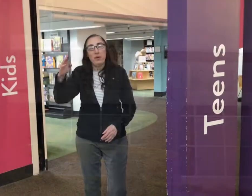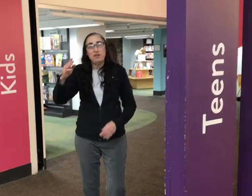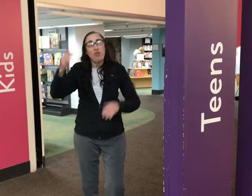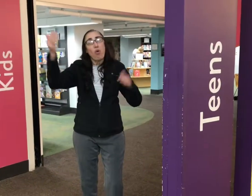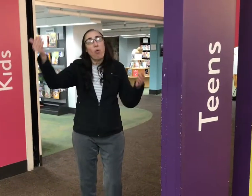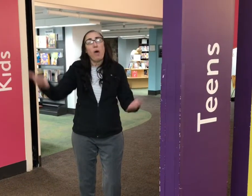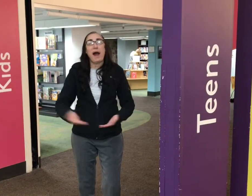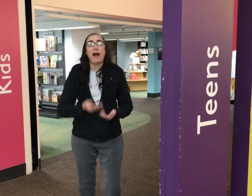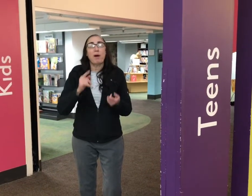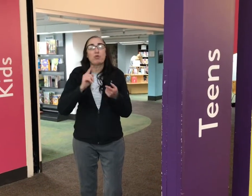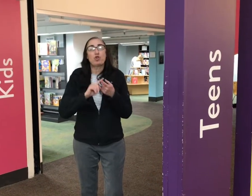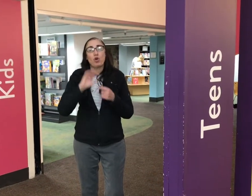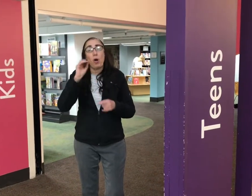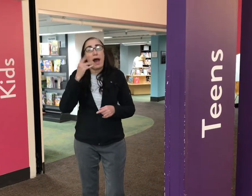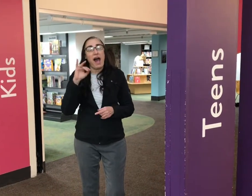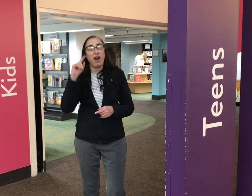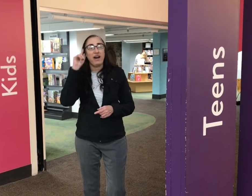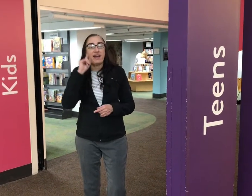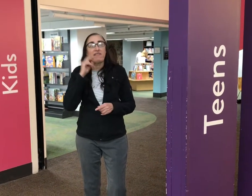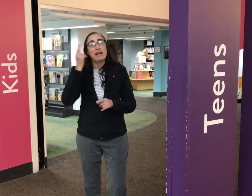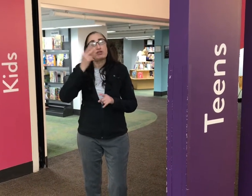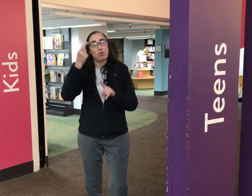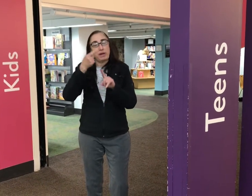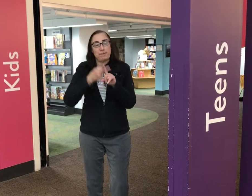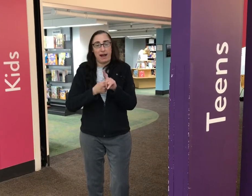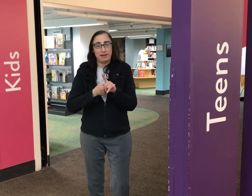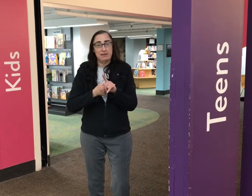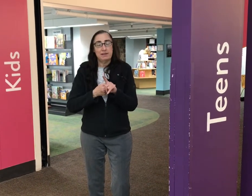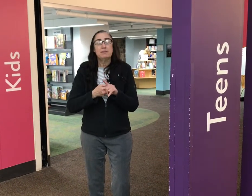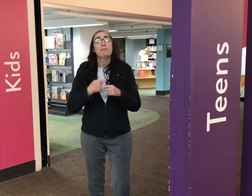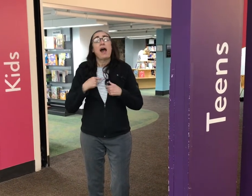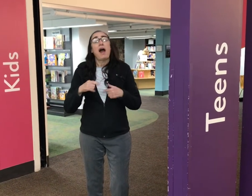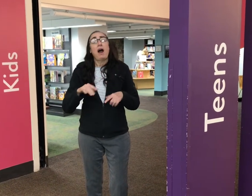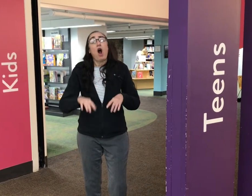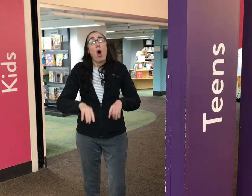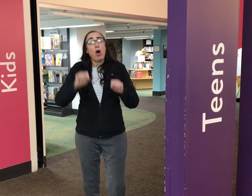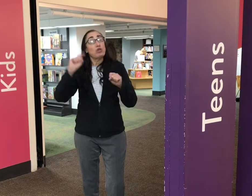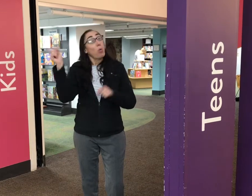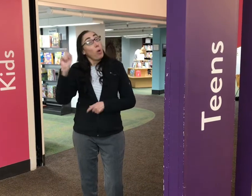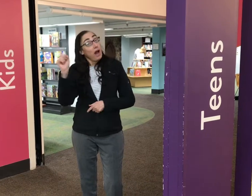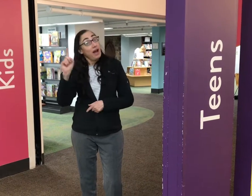Welcome to Ohio. It's up to us. .